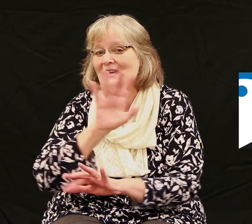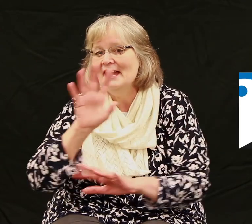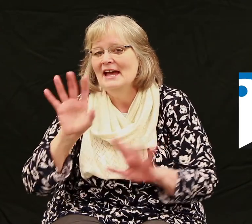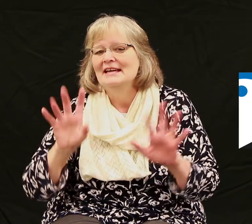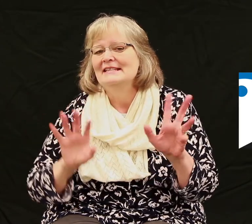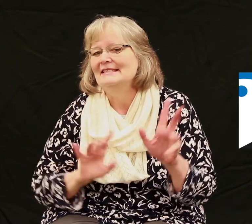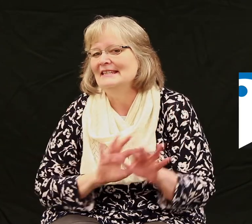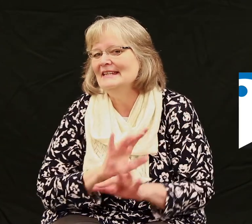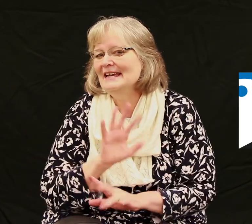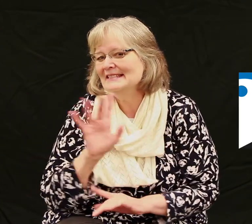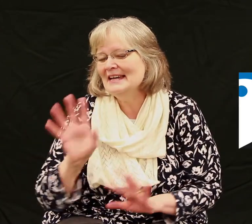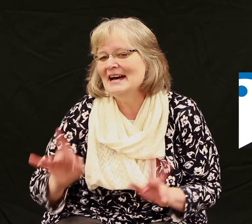See you next time.